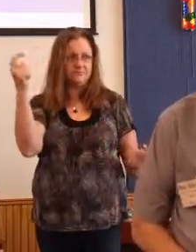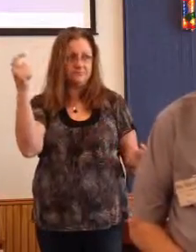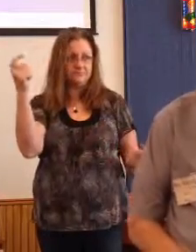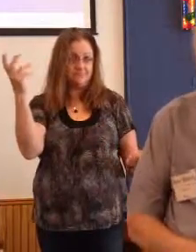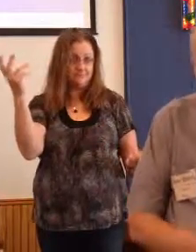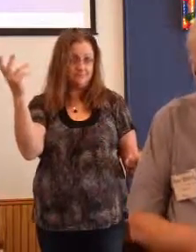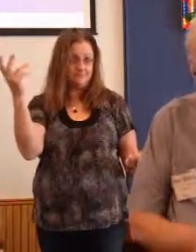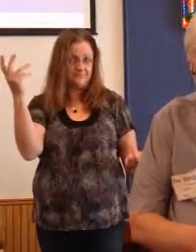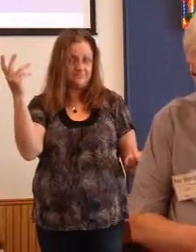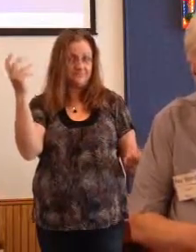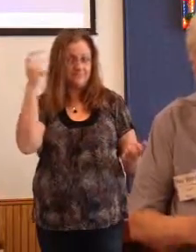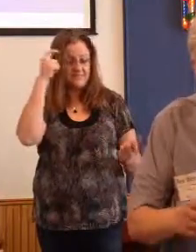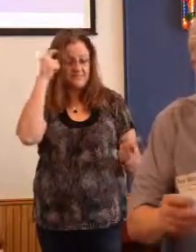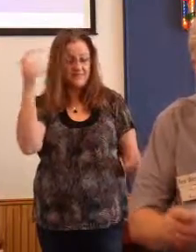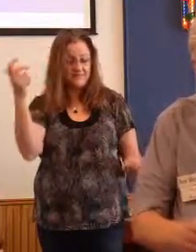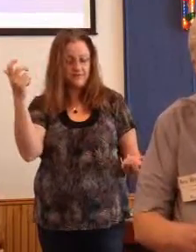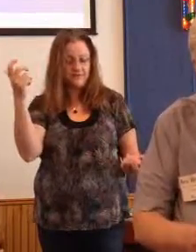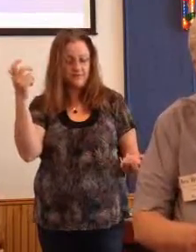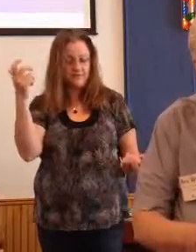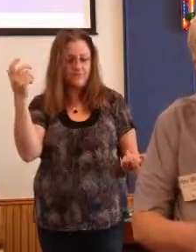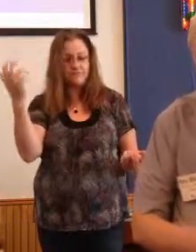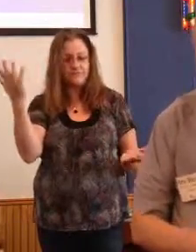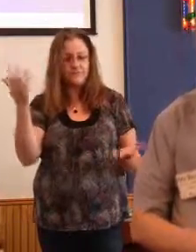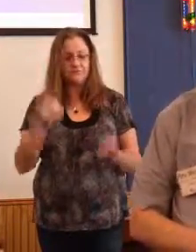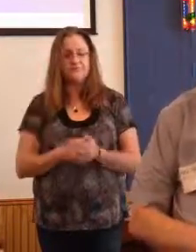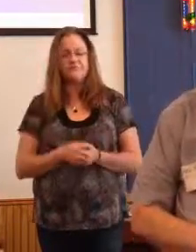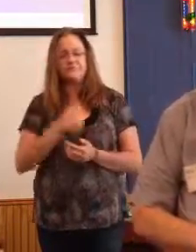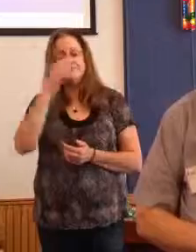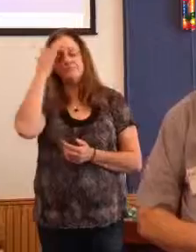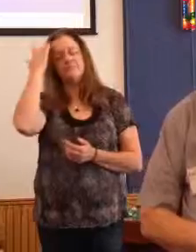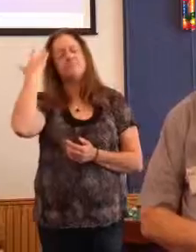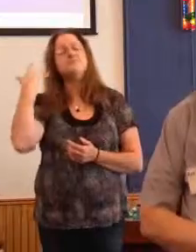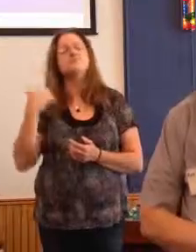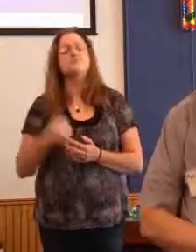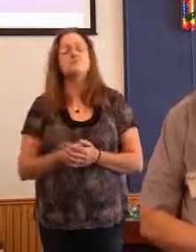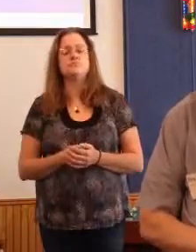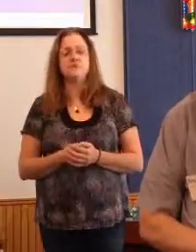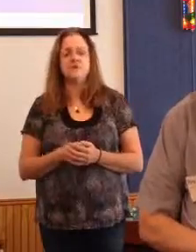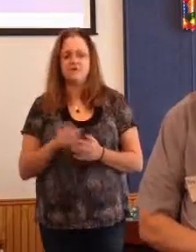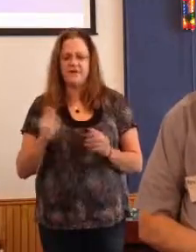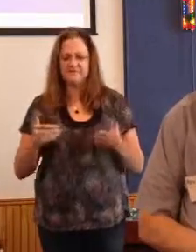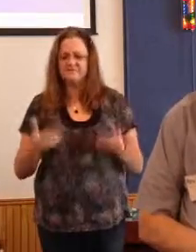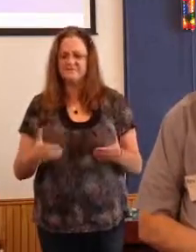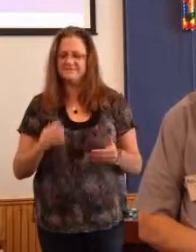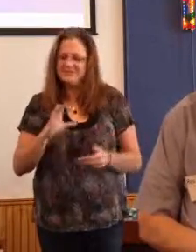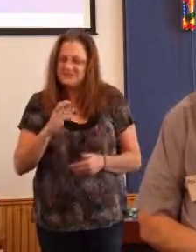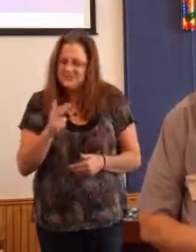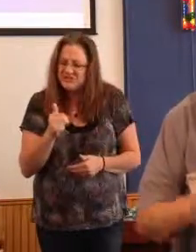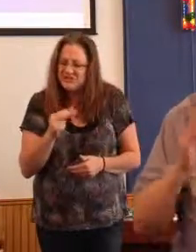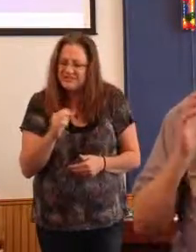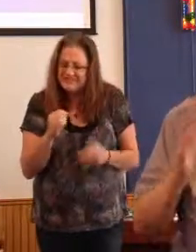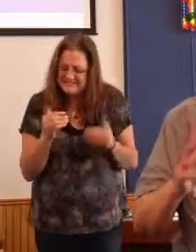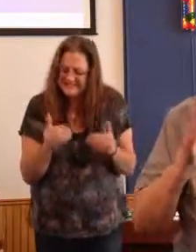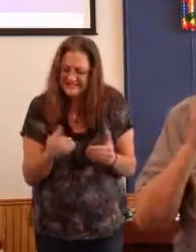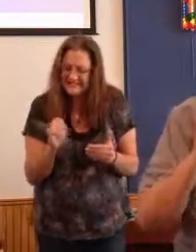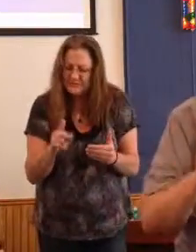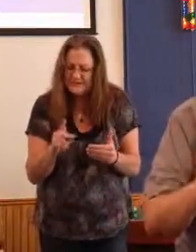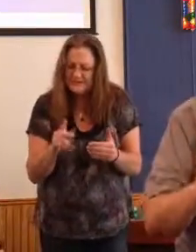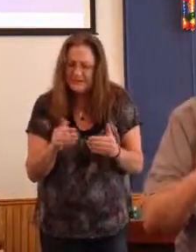and egos, we need to take chances, my friends. We need to take chances,